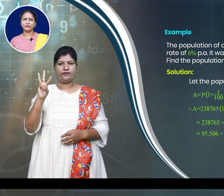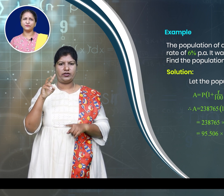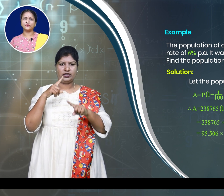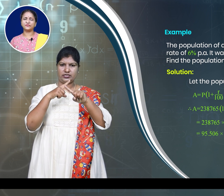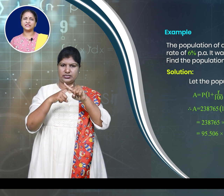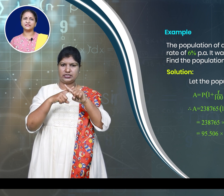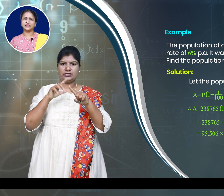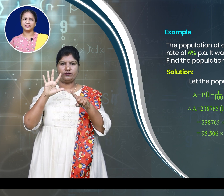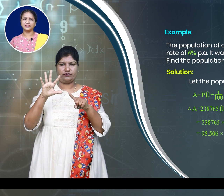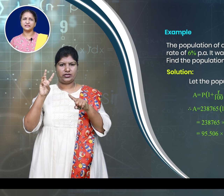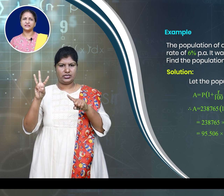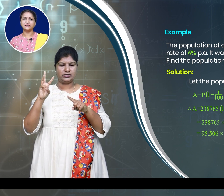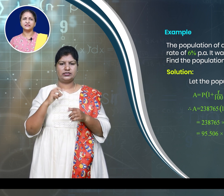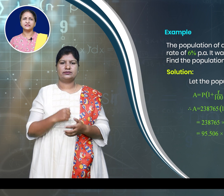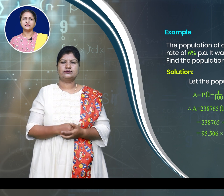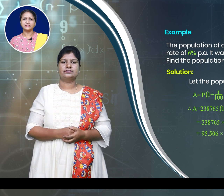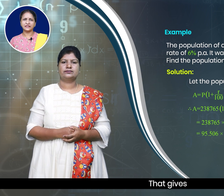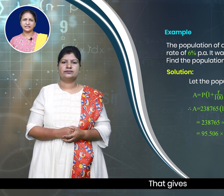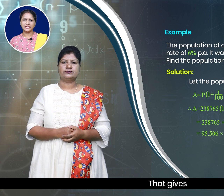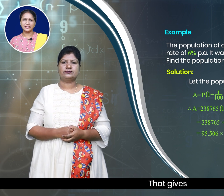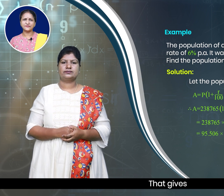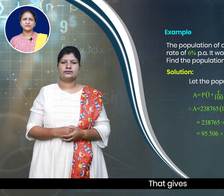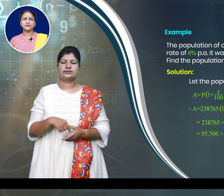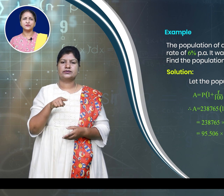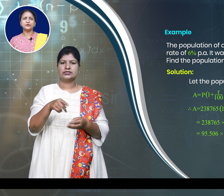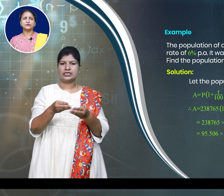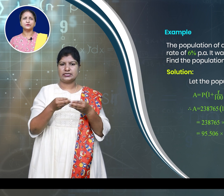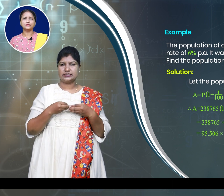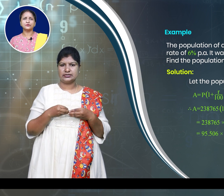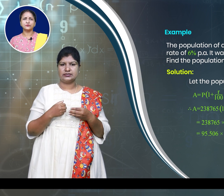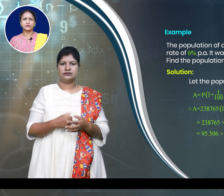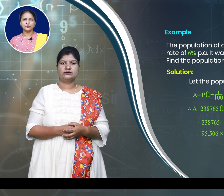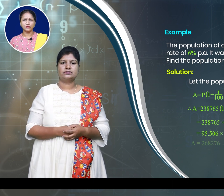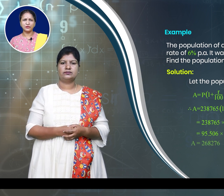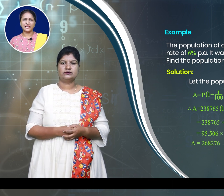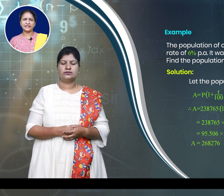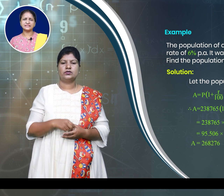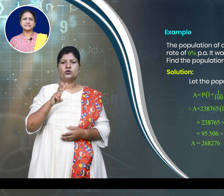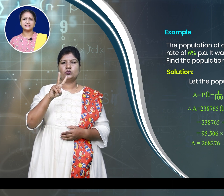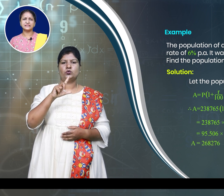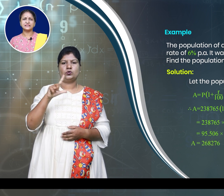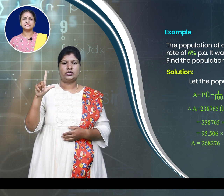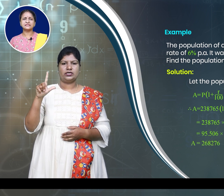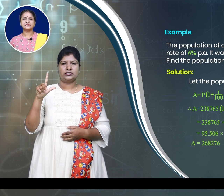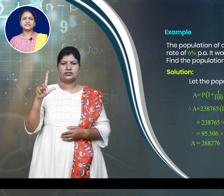53 53. That gives 2,68